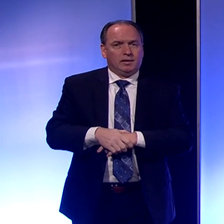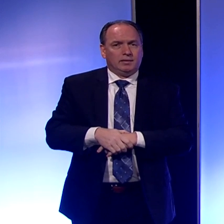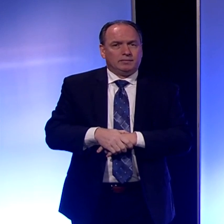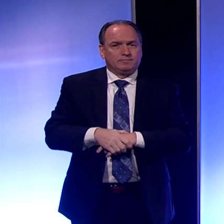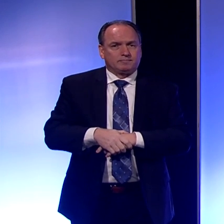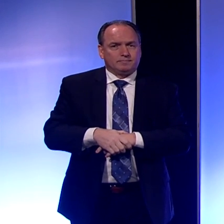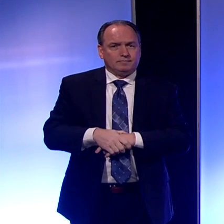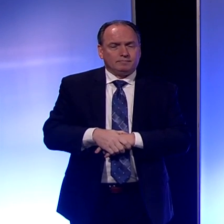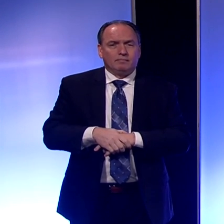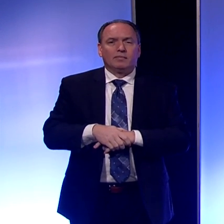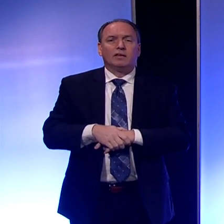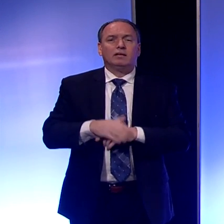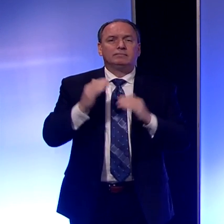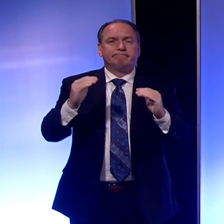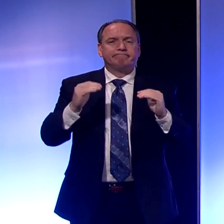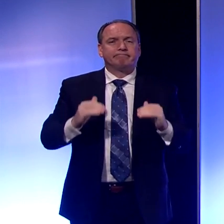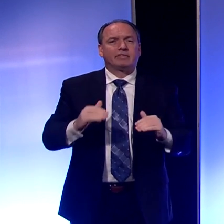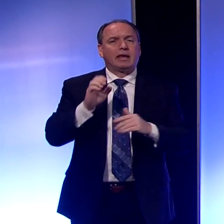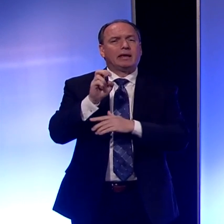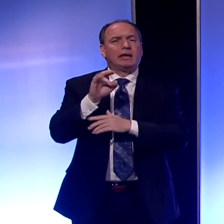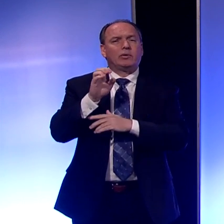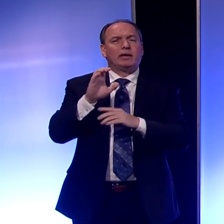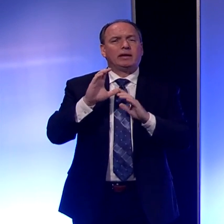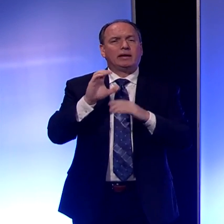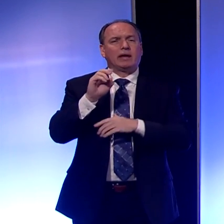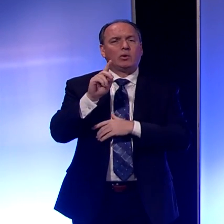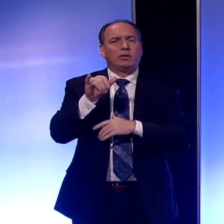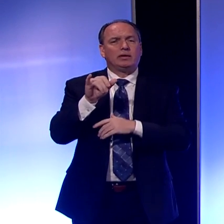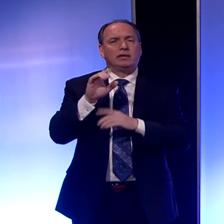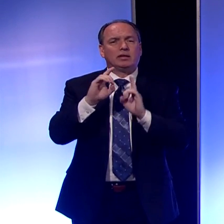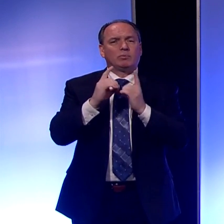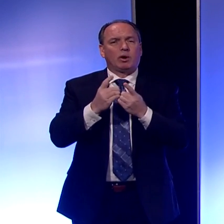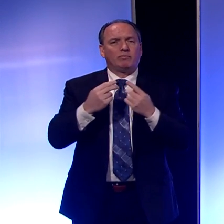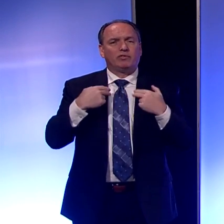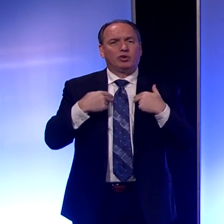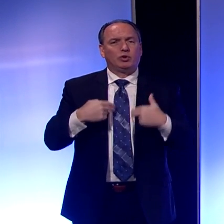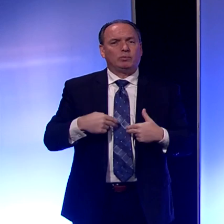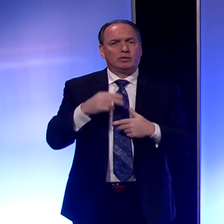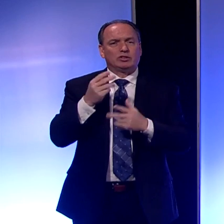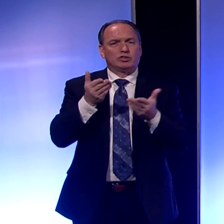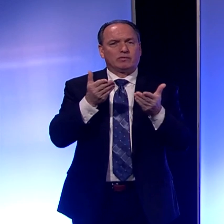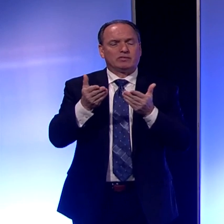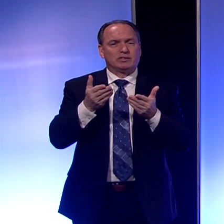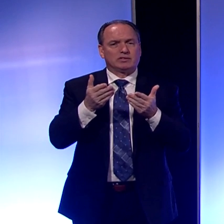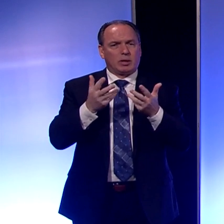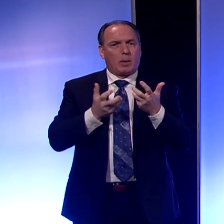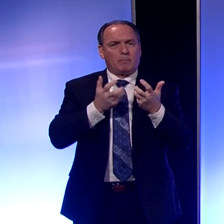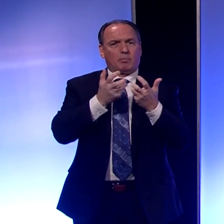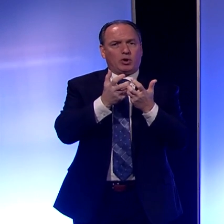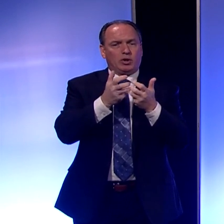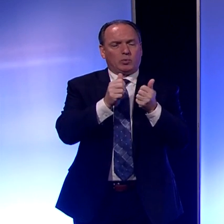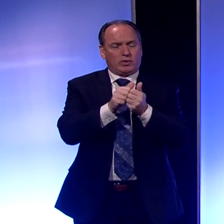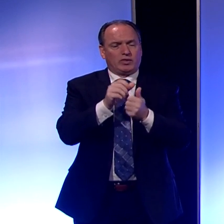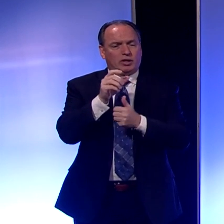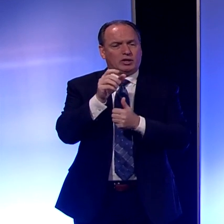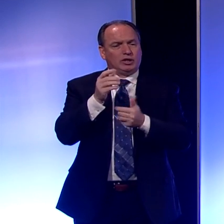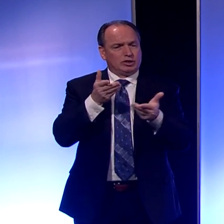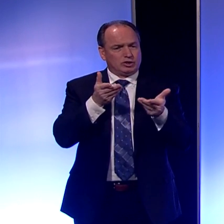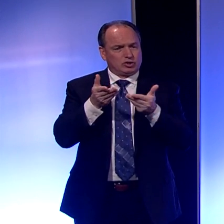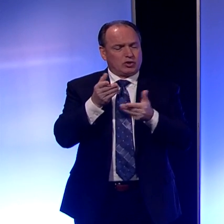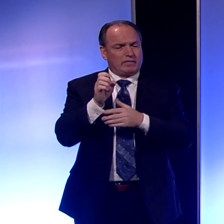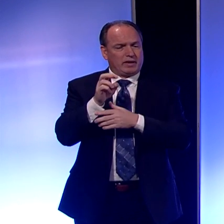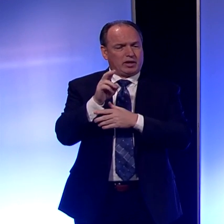Next, Erie County's Department of Human Services partnering with Serve Erie and United Way Erie